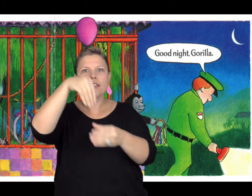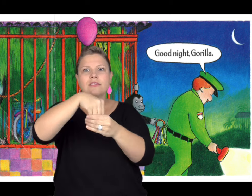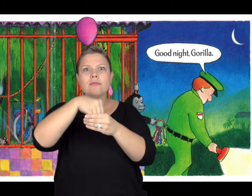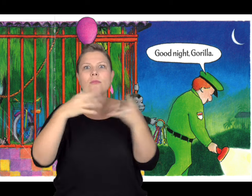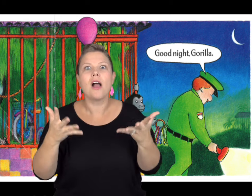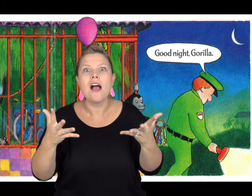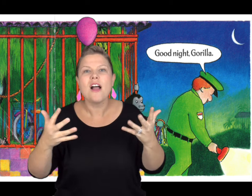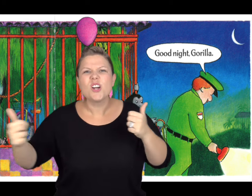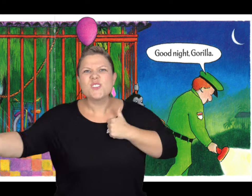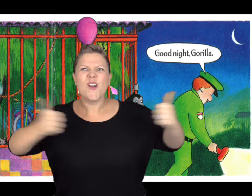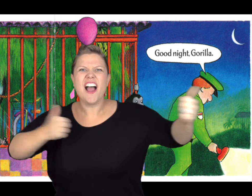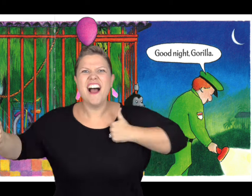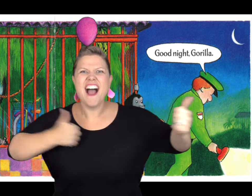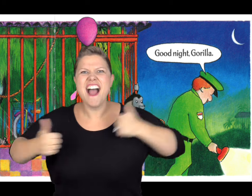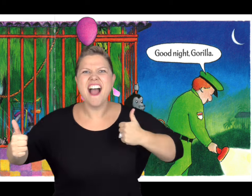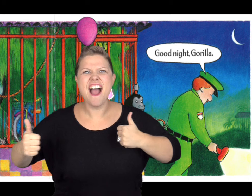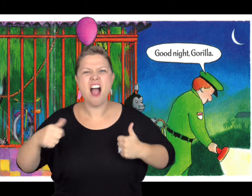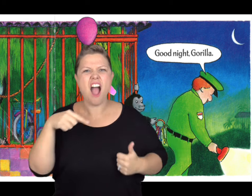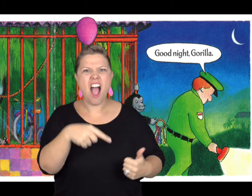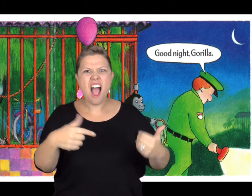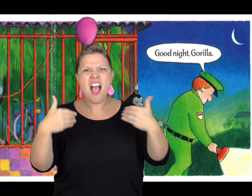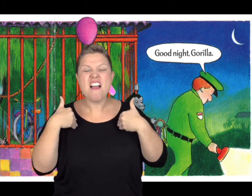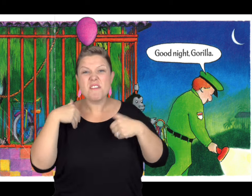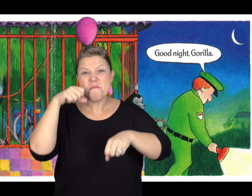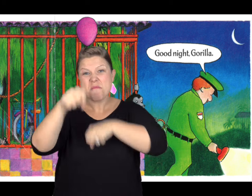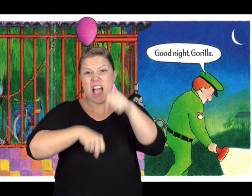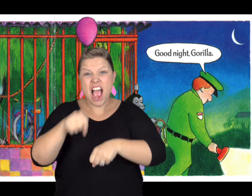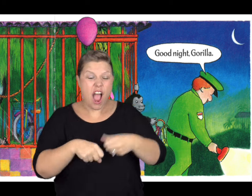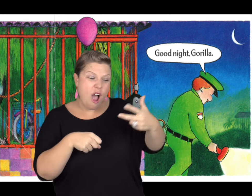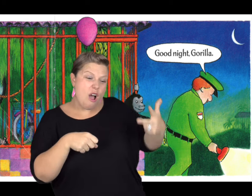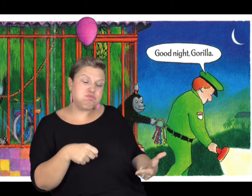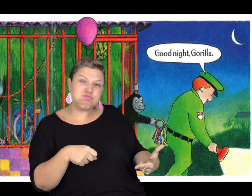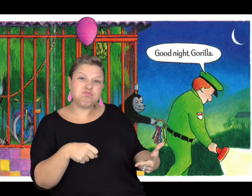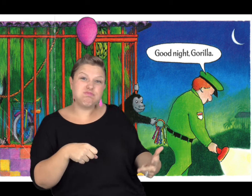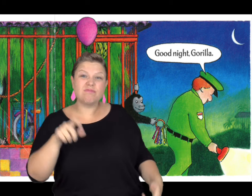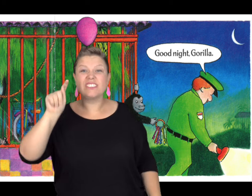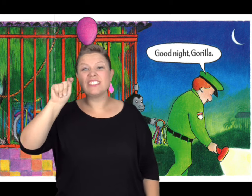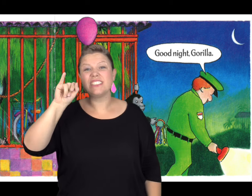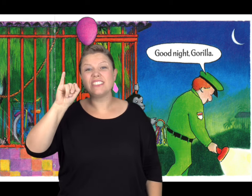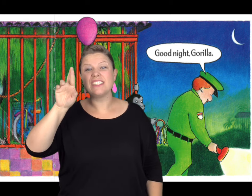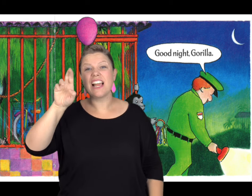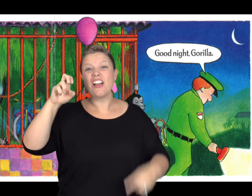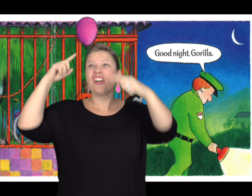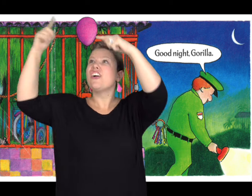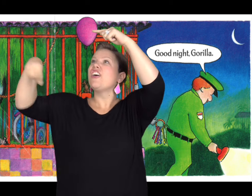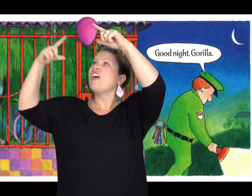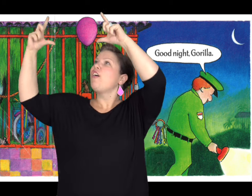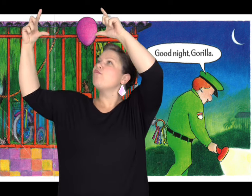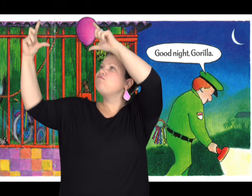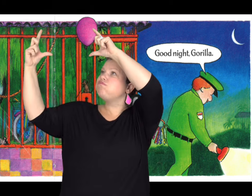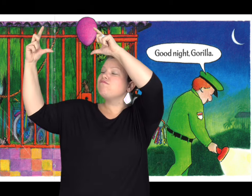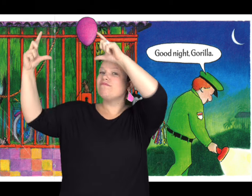The first cage he came to was the gorilla's cage. He had a bike, a tire swing,